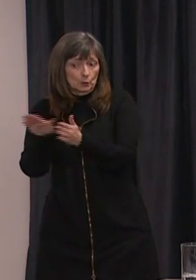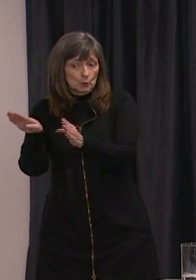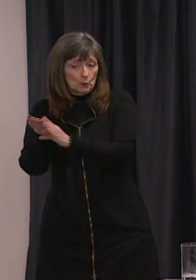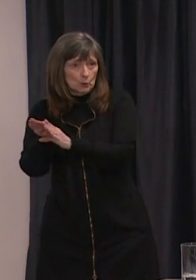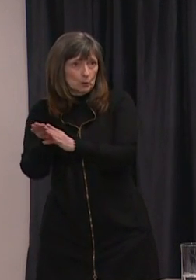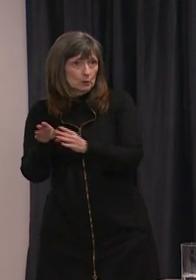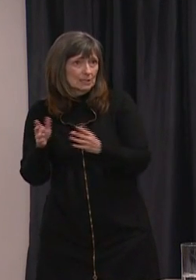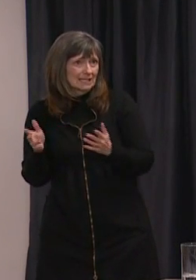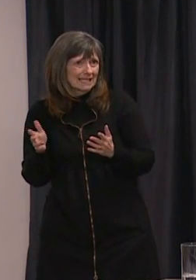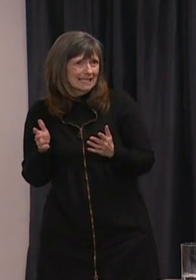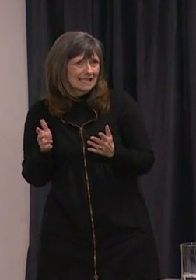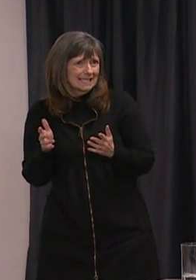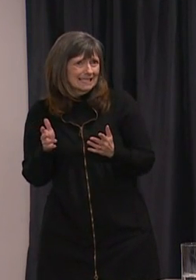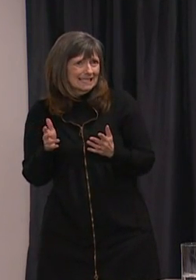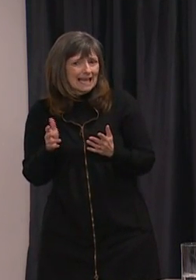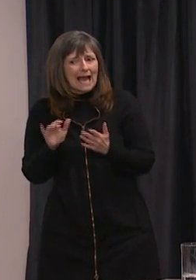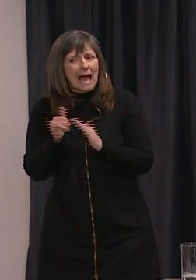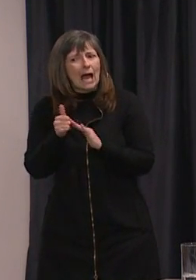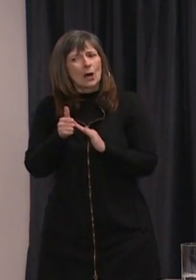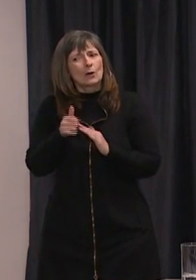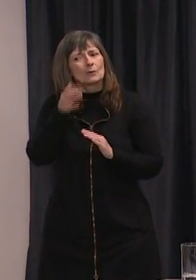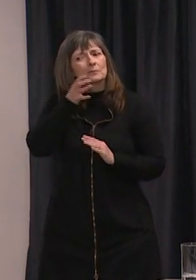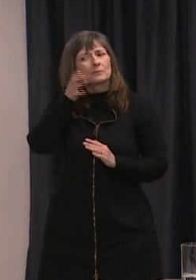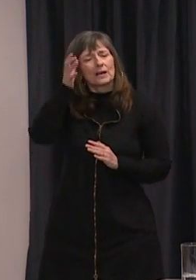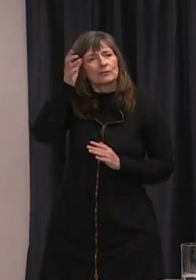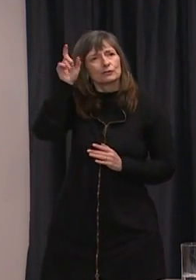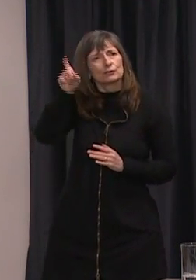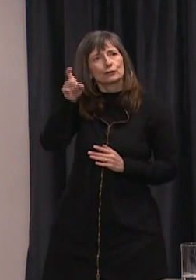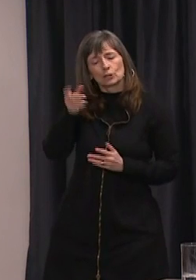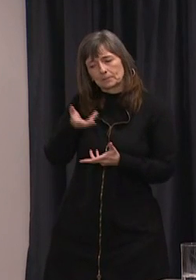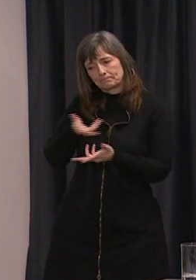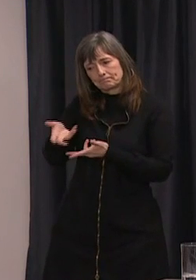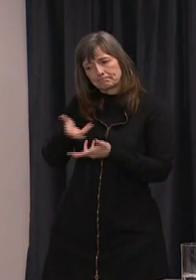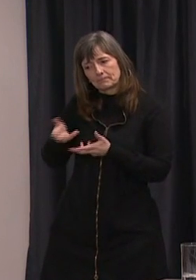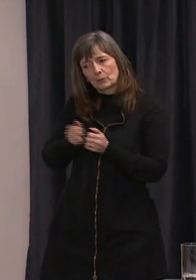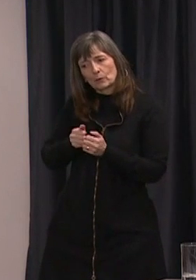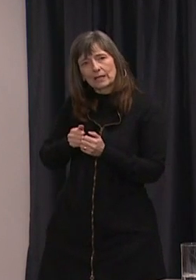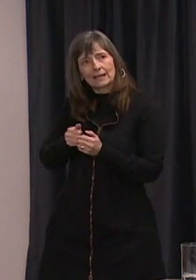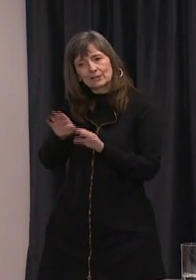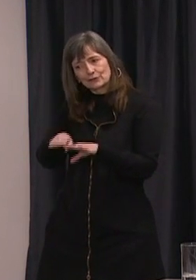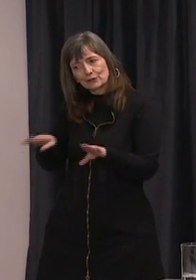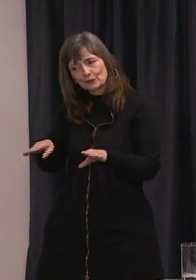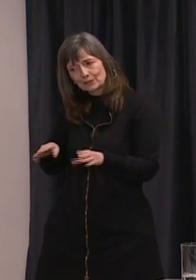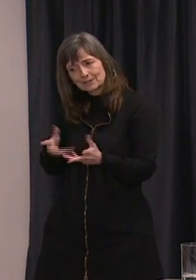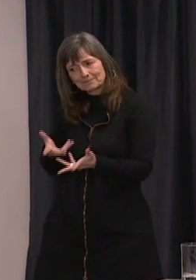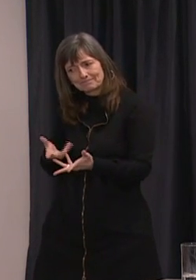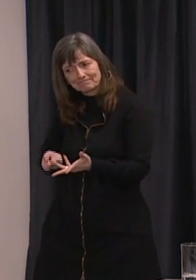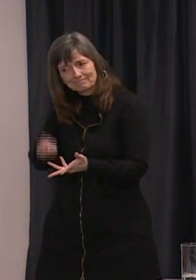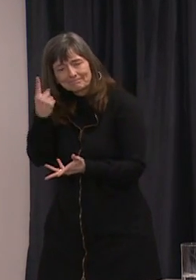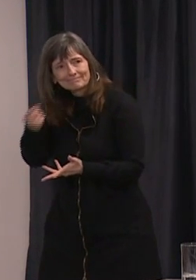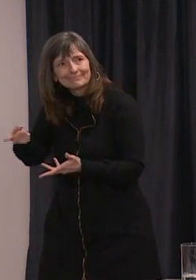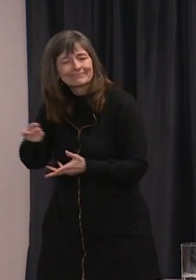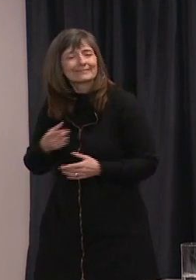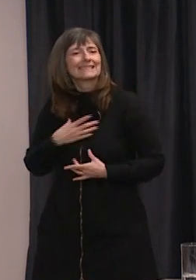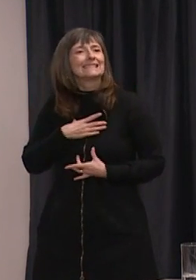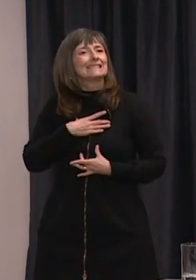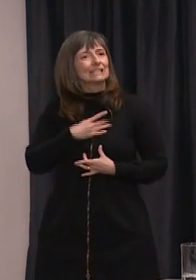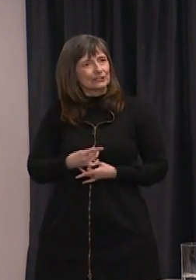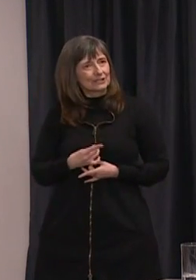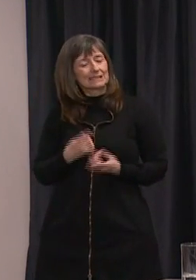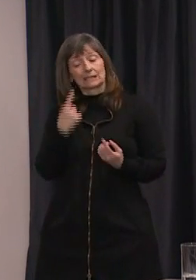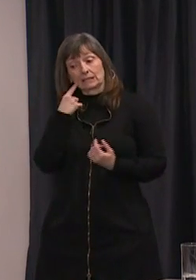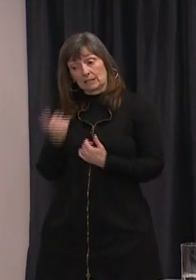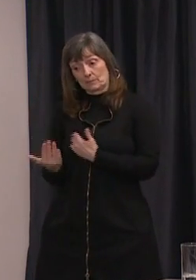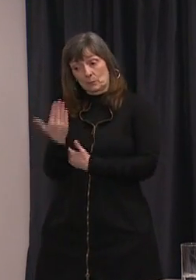parents um inform their children on these events that are going on that's very interesting in actual fact i think cbc this morning carried